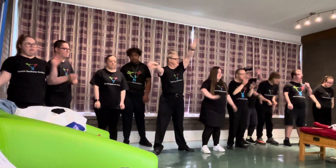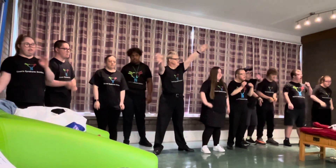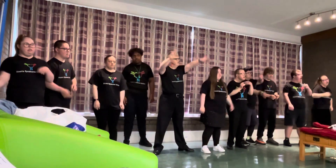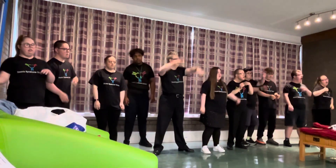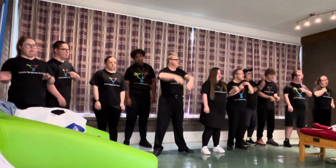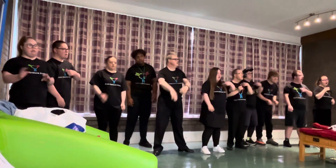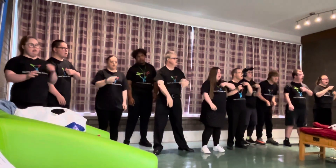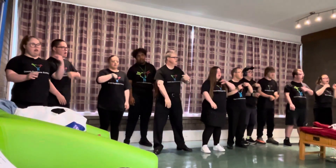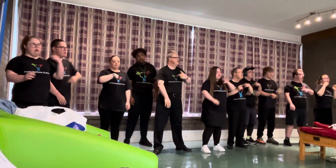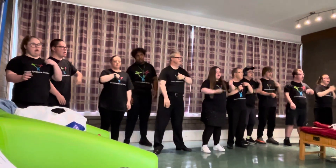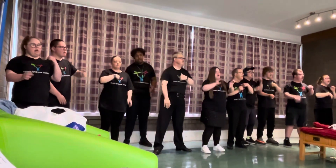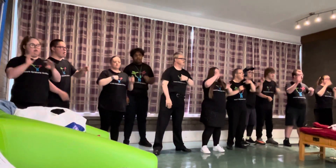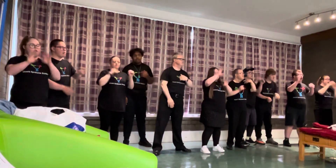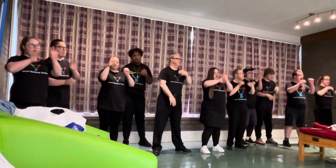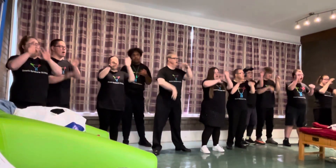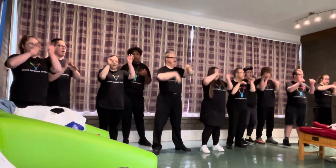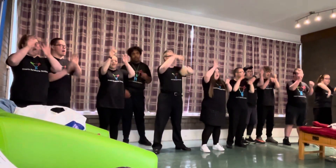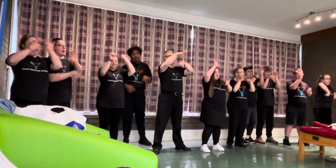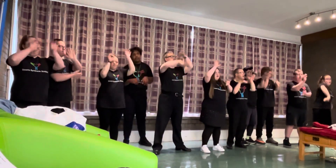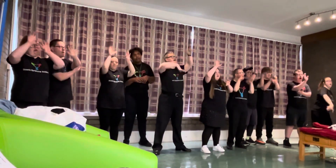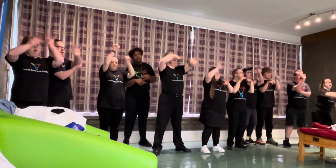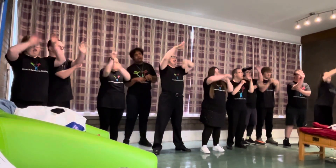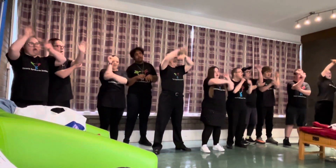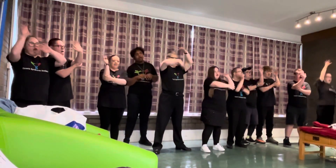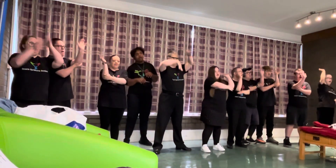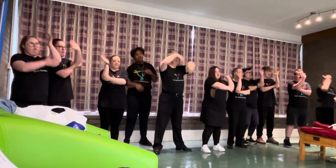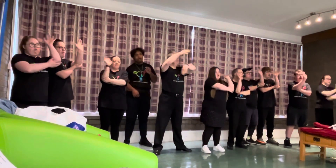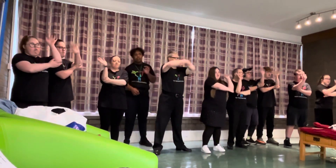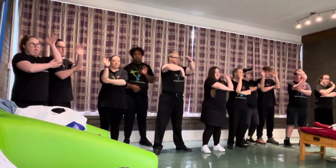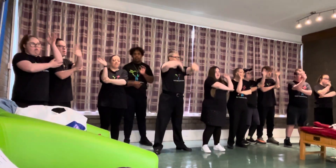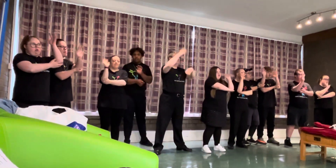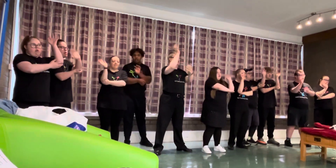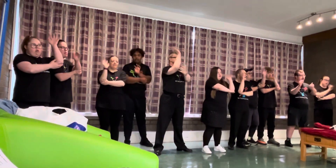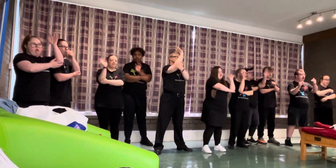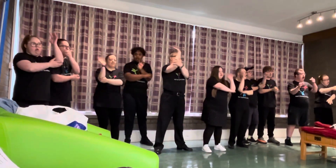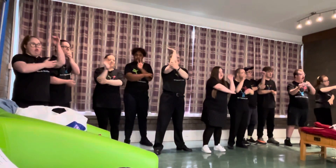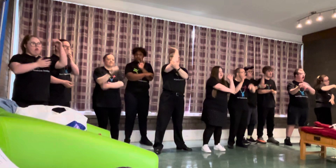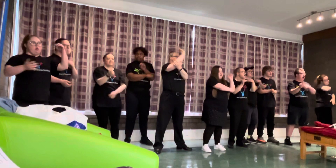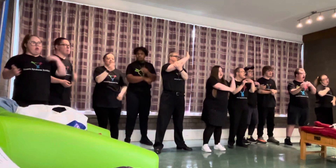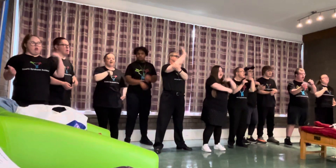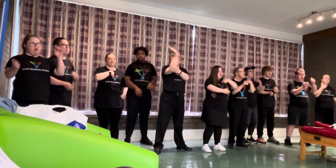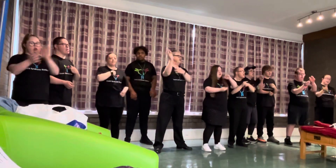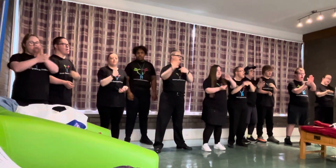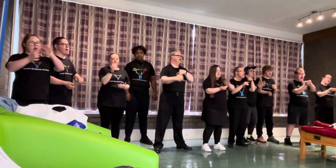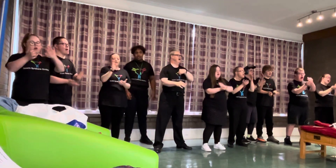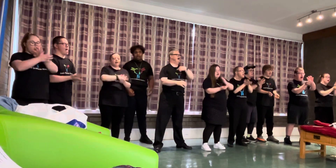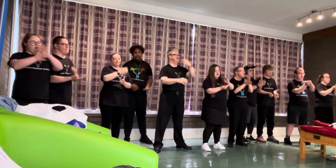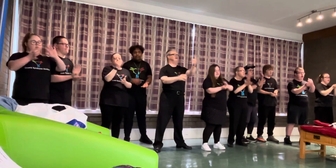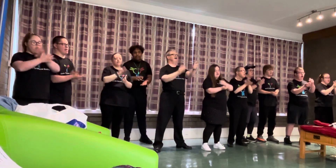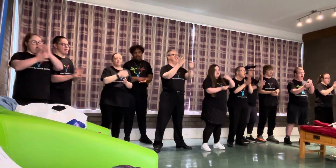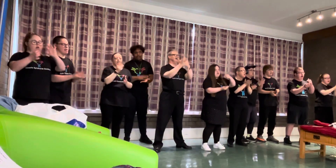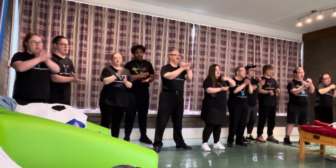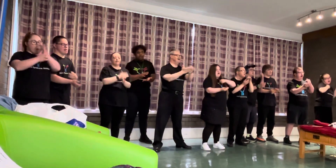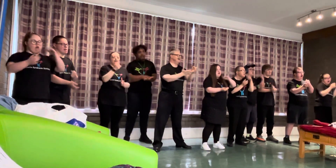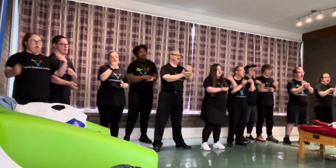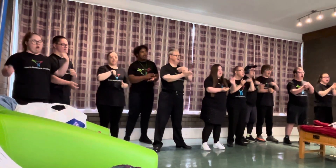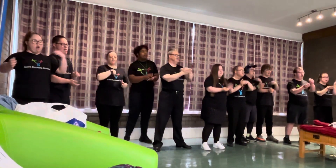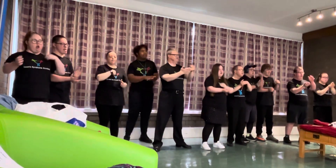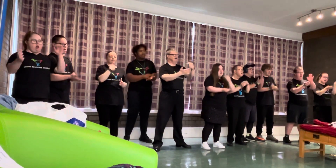I would like to cry, cry in a dream, I would be happy, I would be